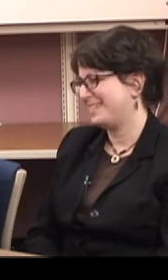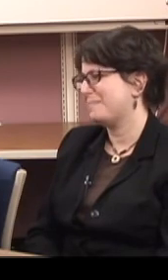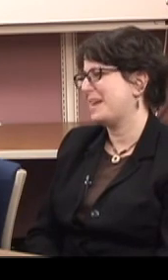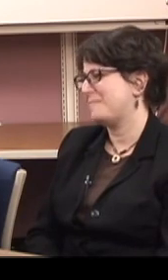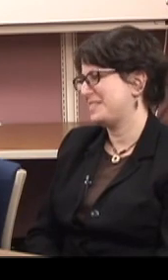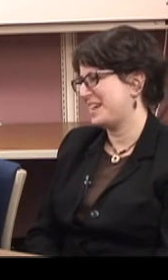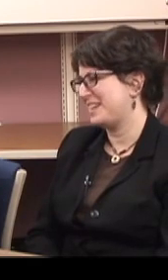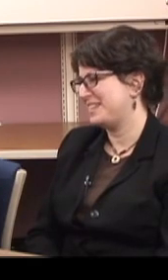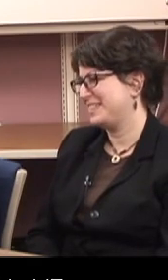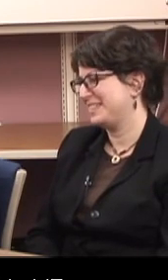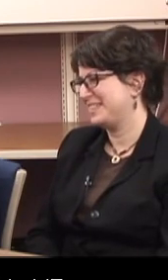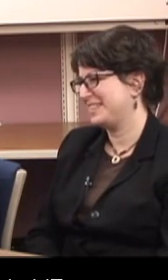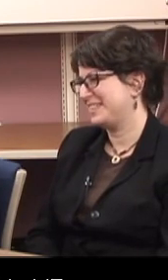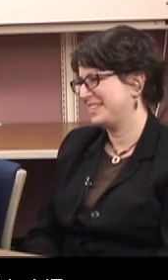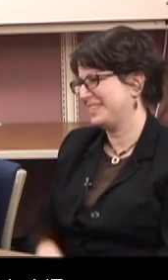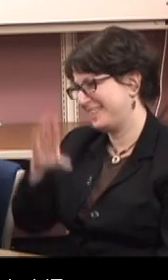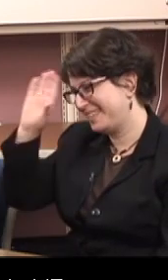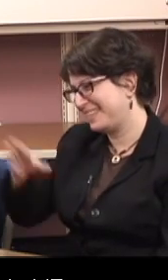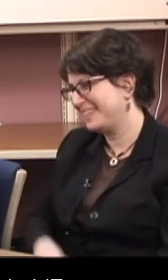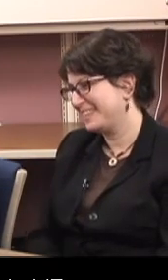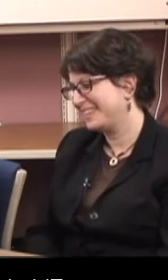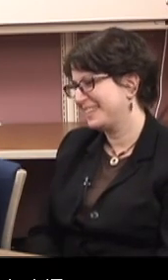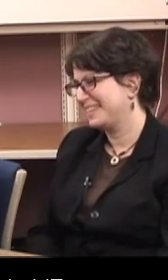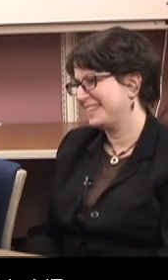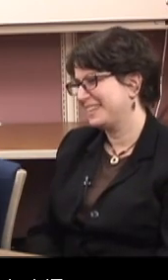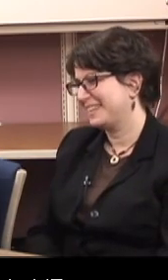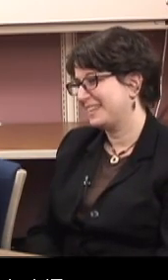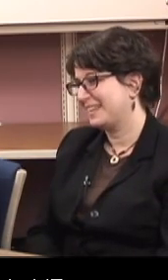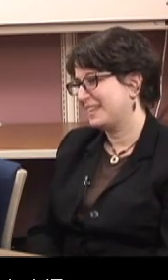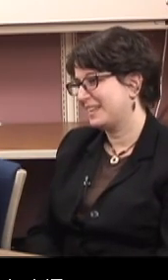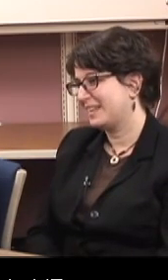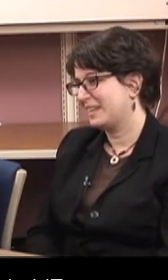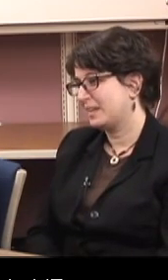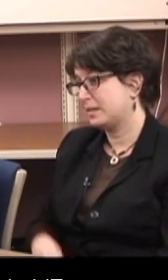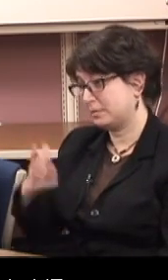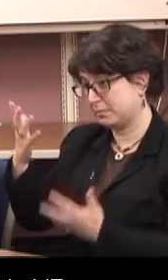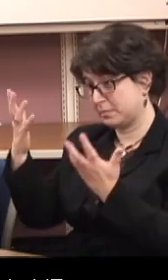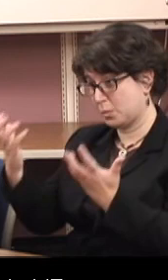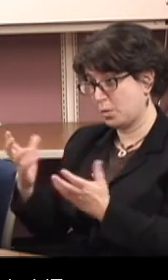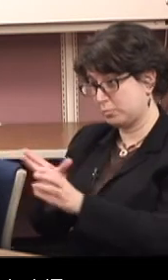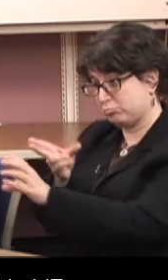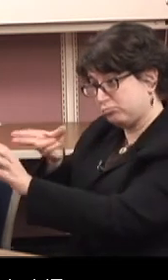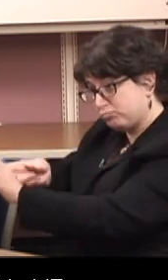Hi Linda. My name is Dottie. Hi Dottie. You're interested in VR services?